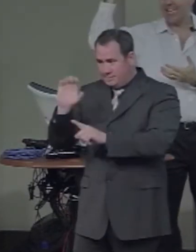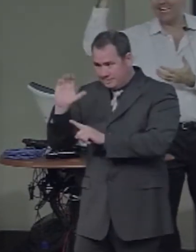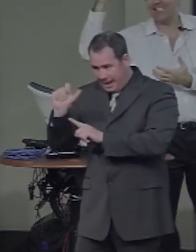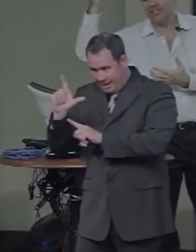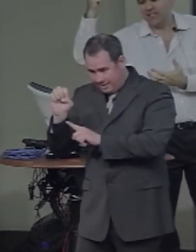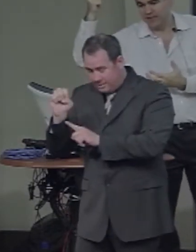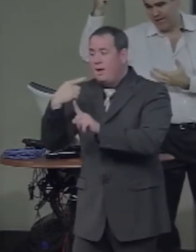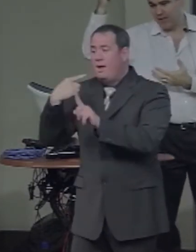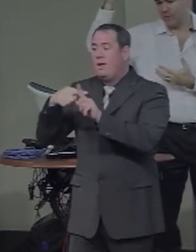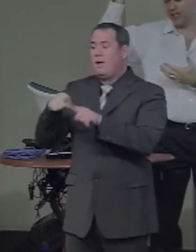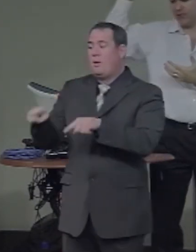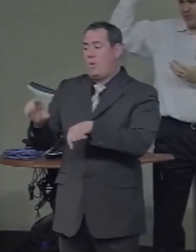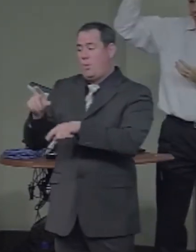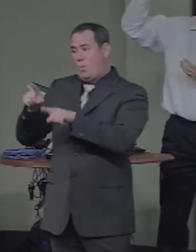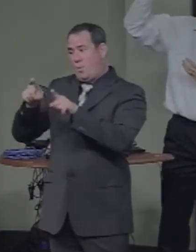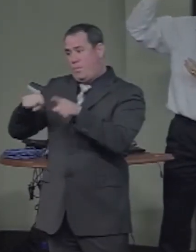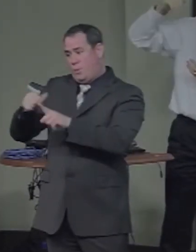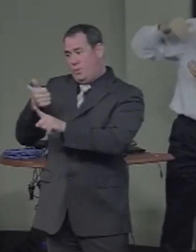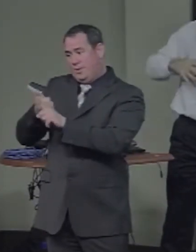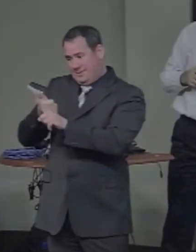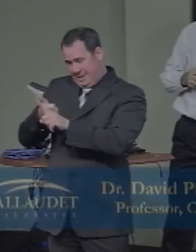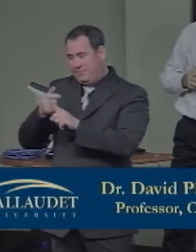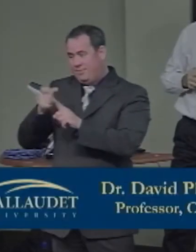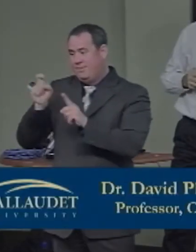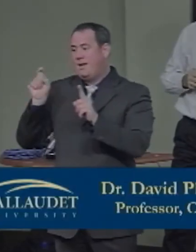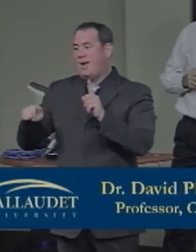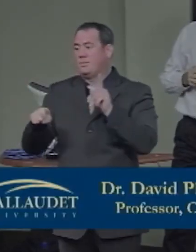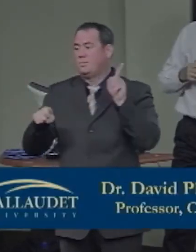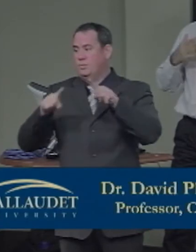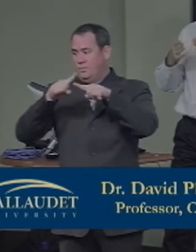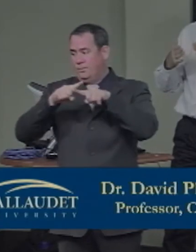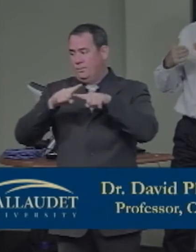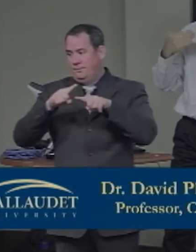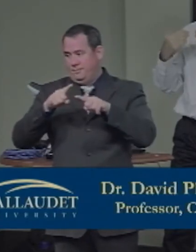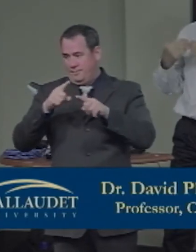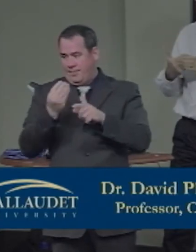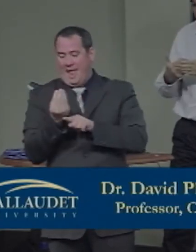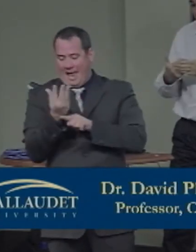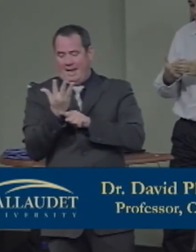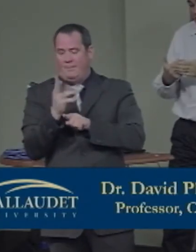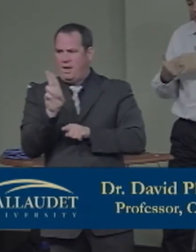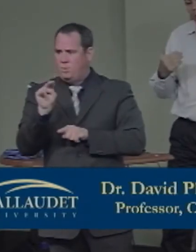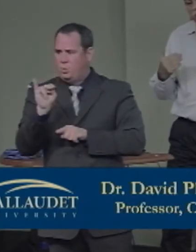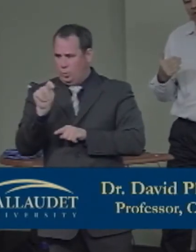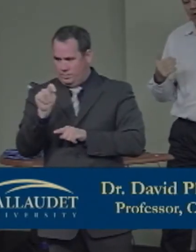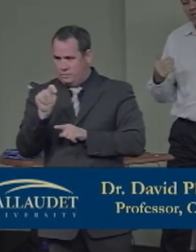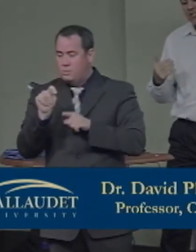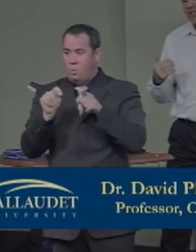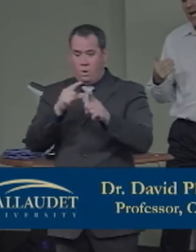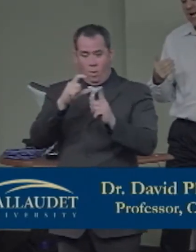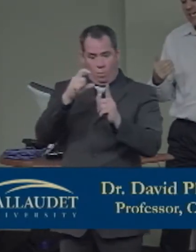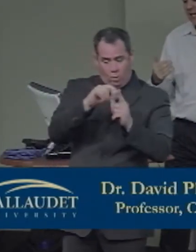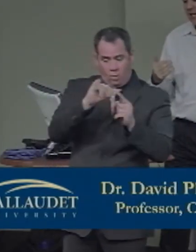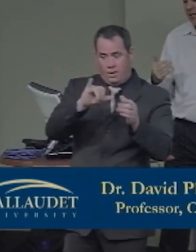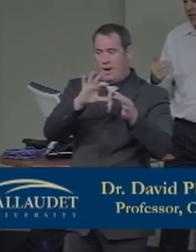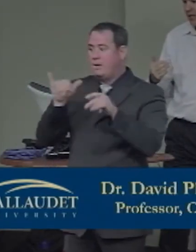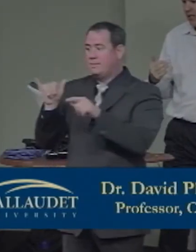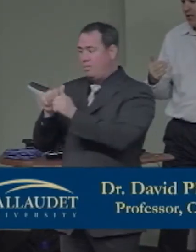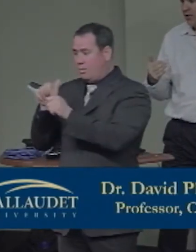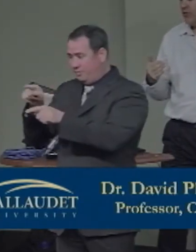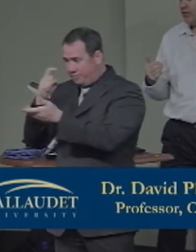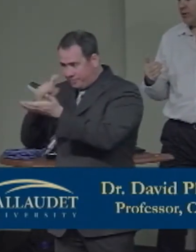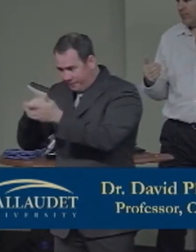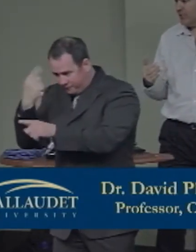to the identity of that, whether it's a word, face, or house. And in addition, for words, we force it to activate